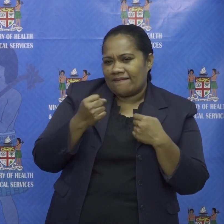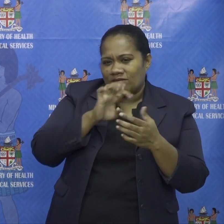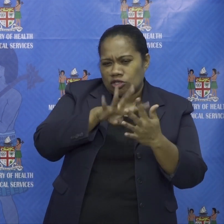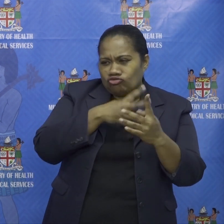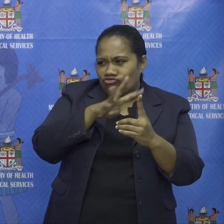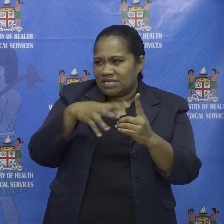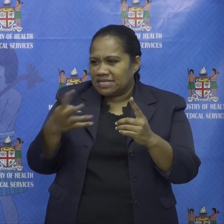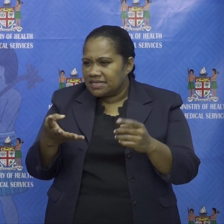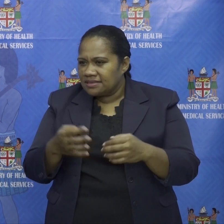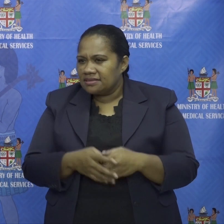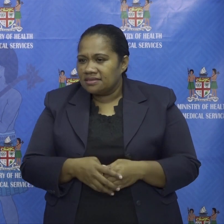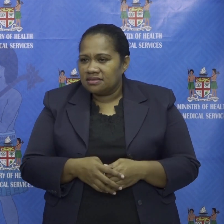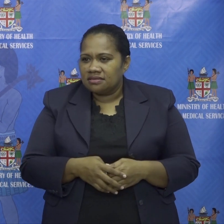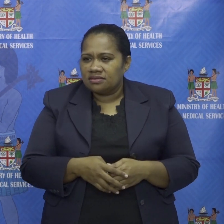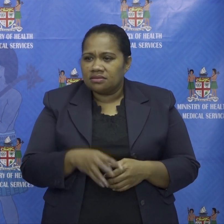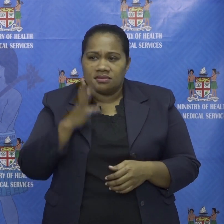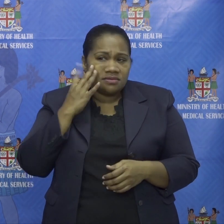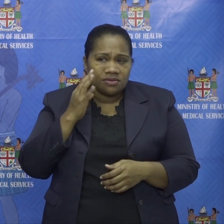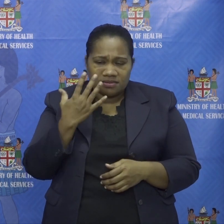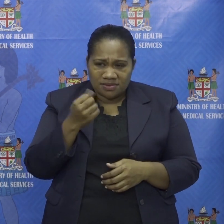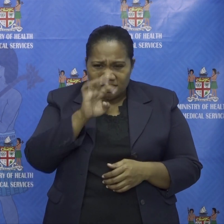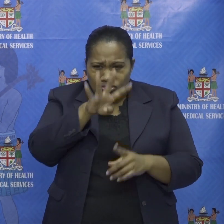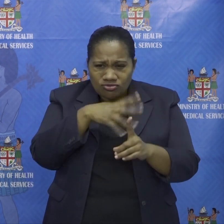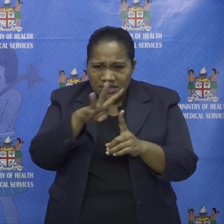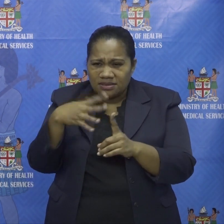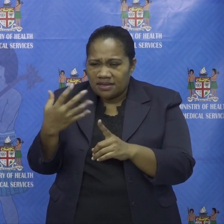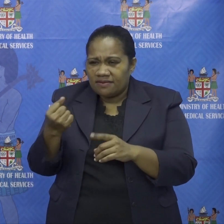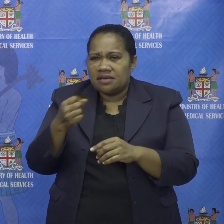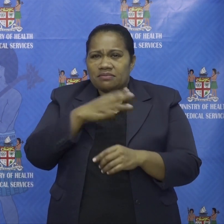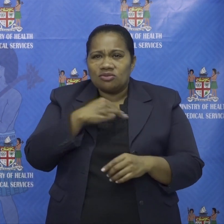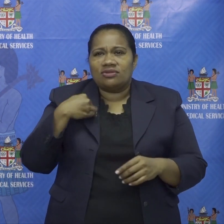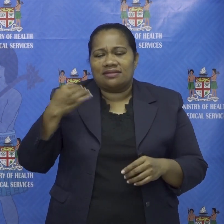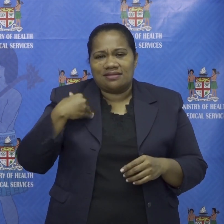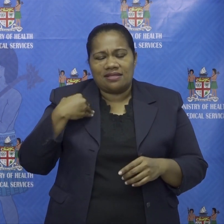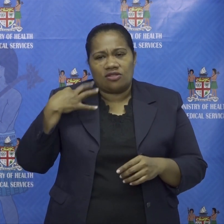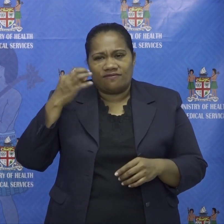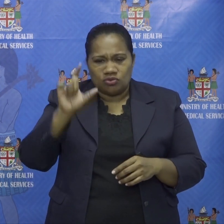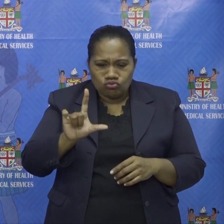military and health officials doing the screening it's not just the doctors who do the screening